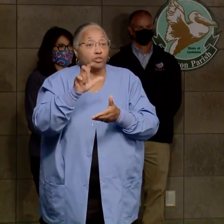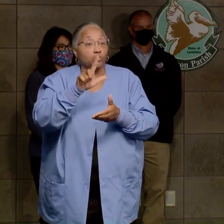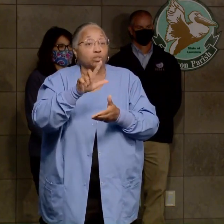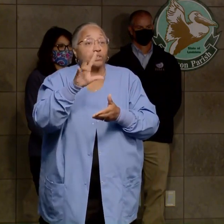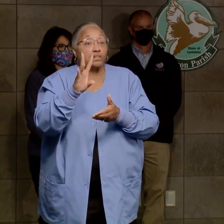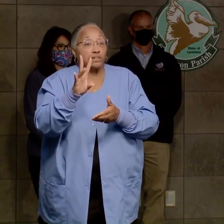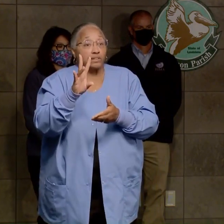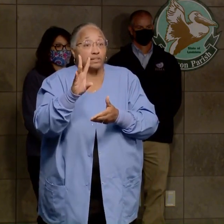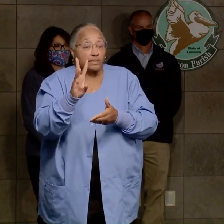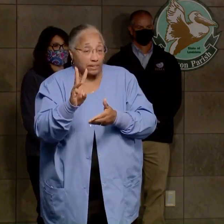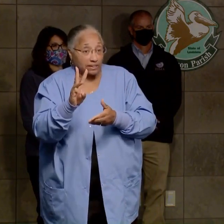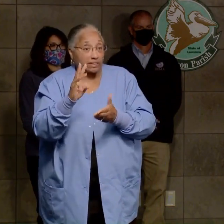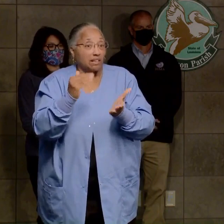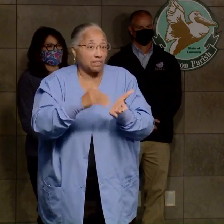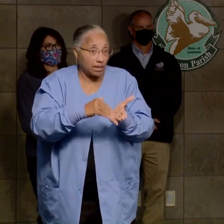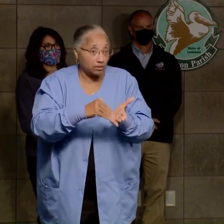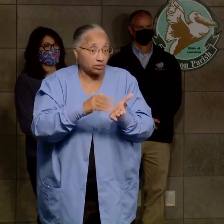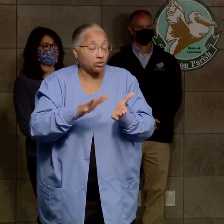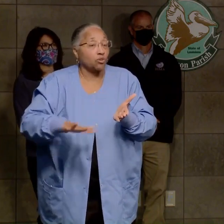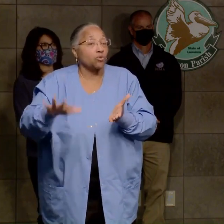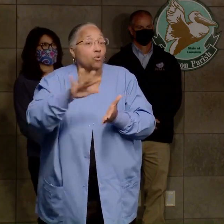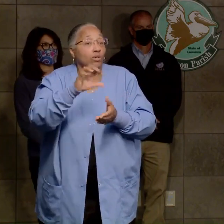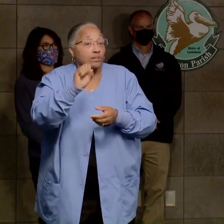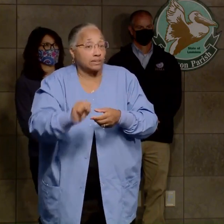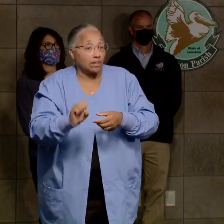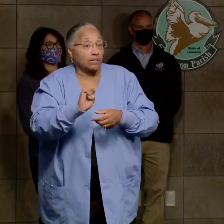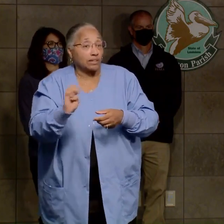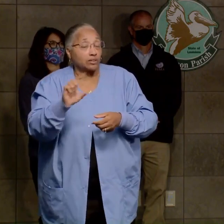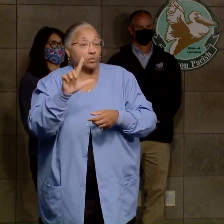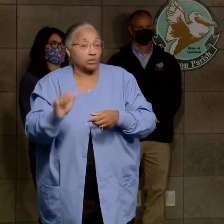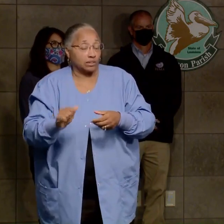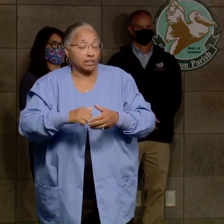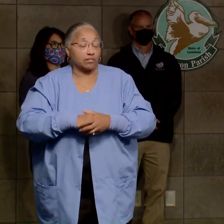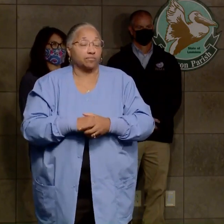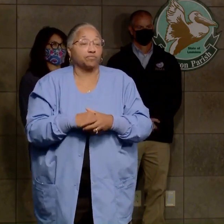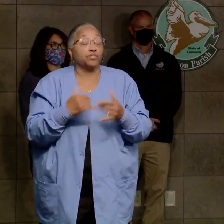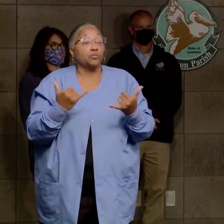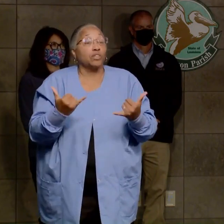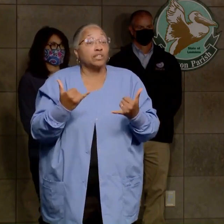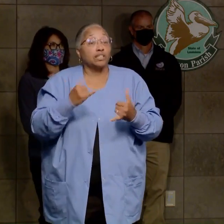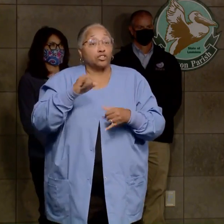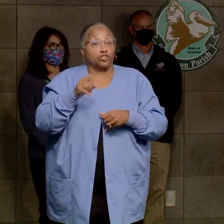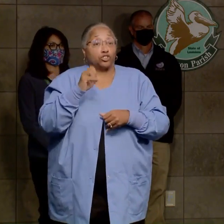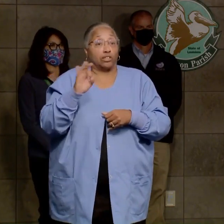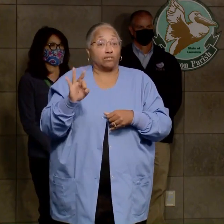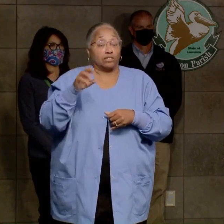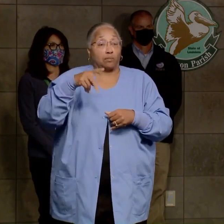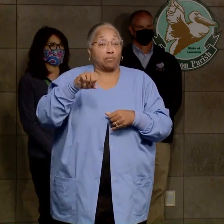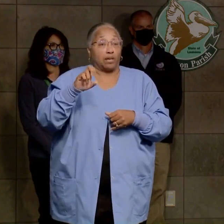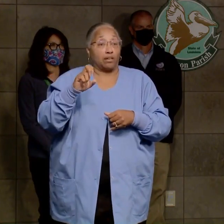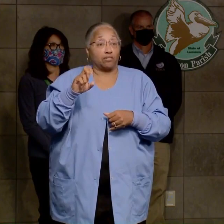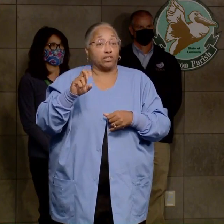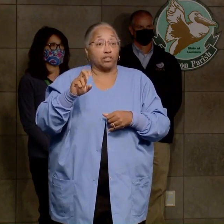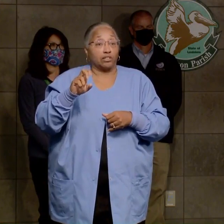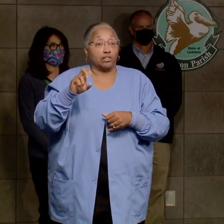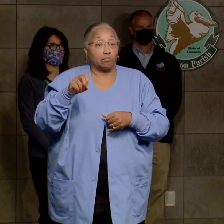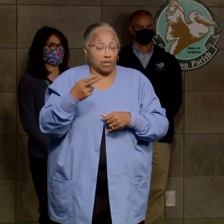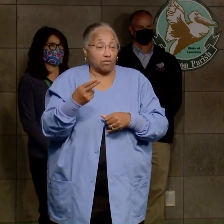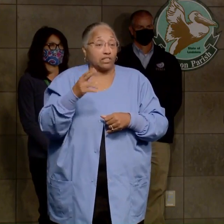,000 across southeast Louisiana. Currently, here in Jefferson, Paris, 72 percent